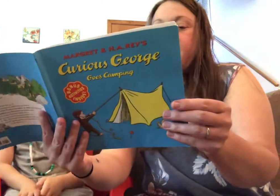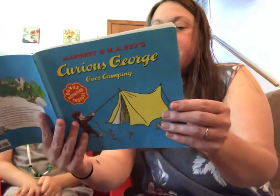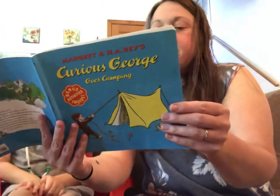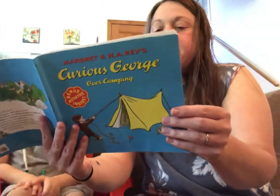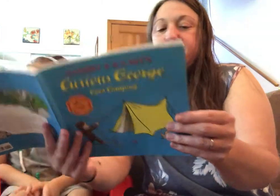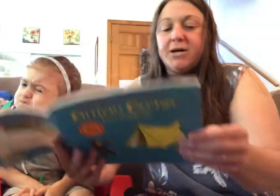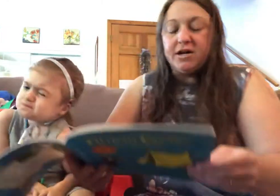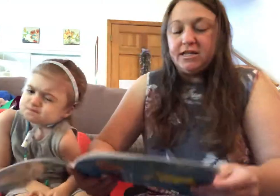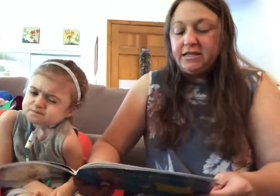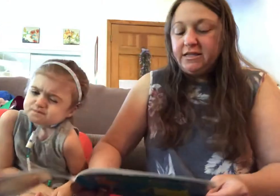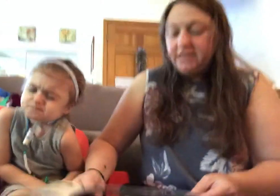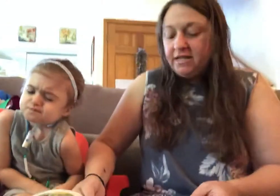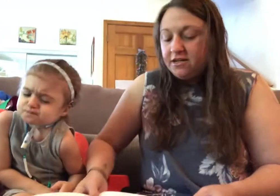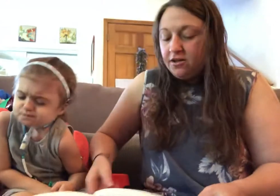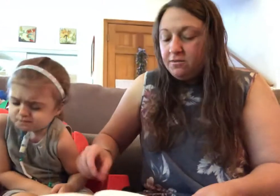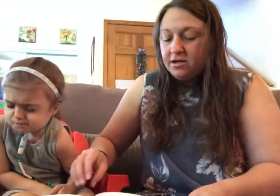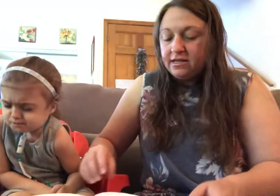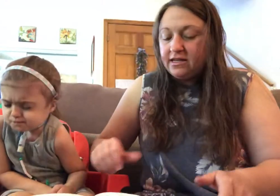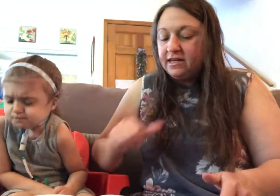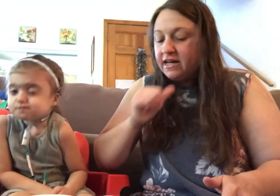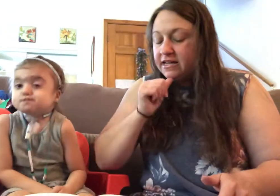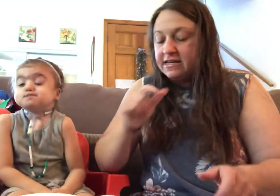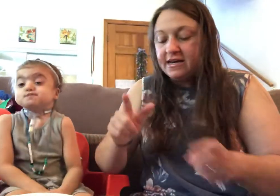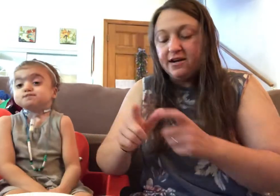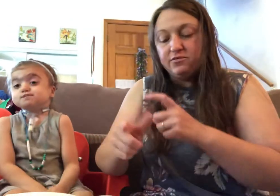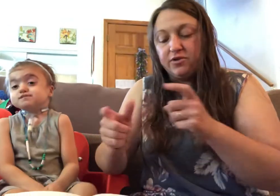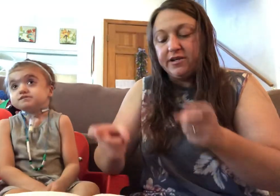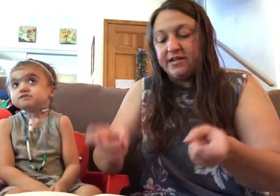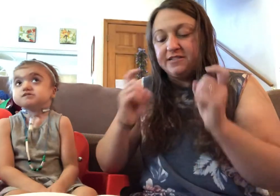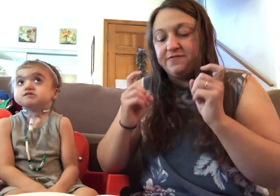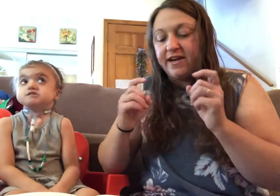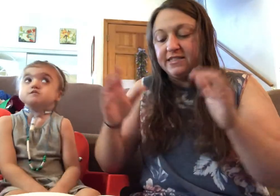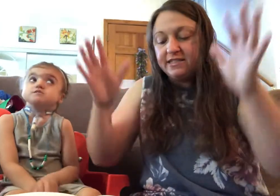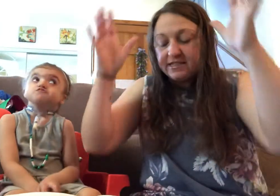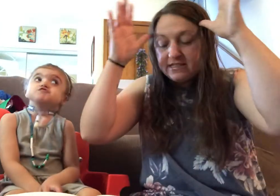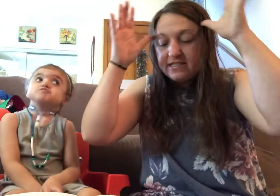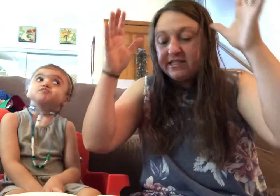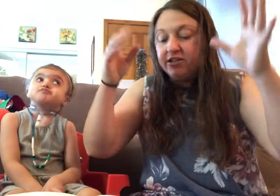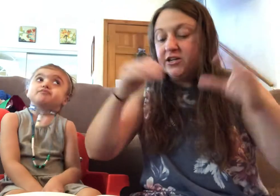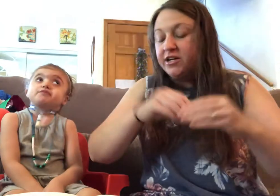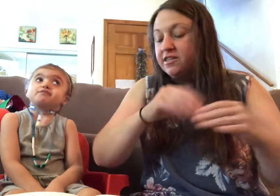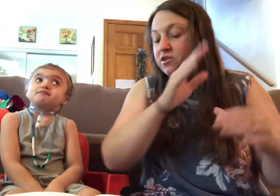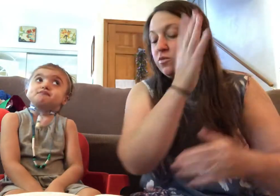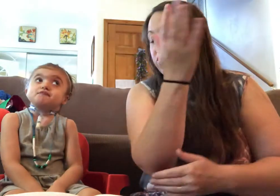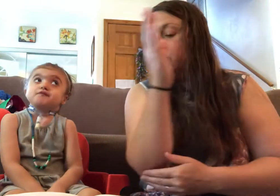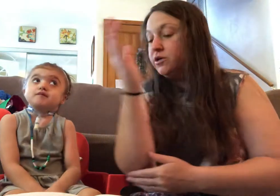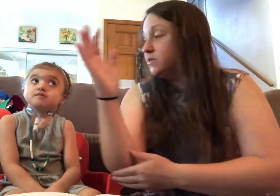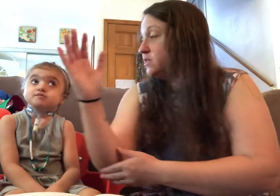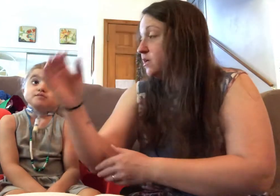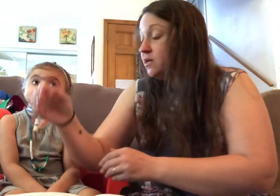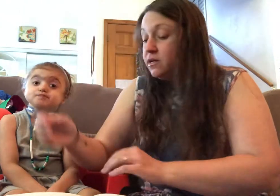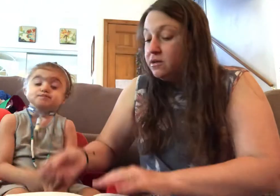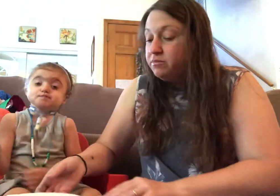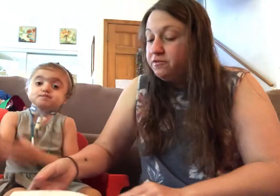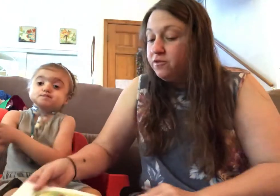But a little monkey cannot run as fast as a deer in the woods. Before